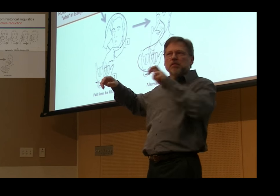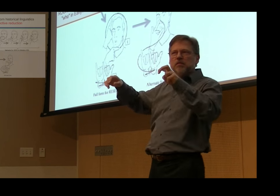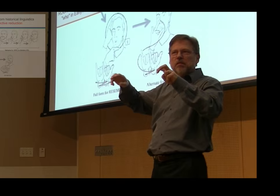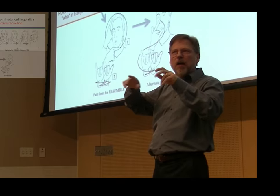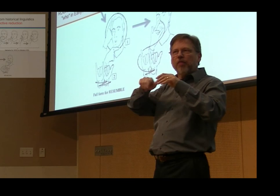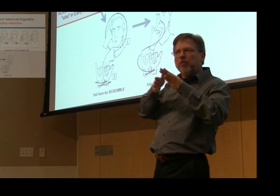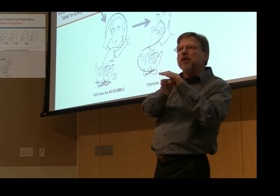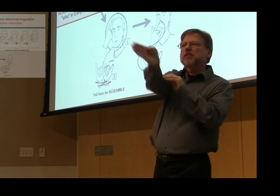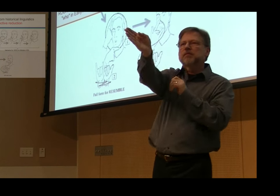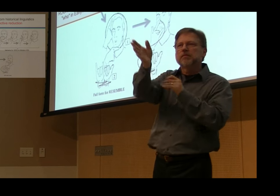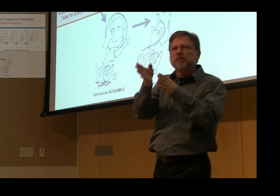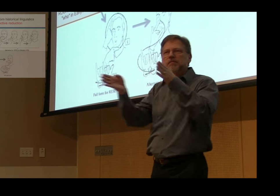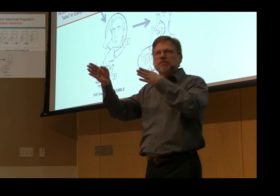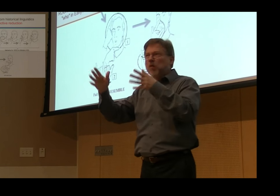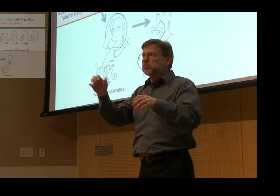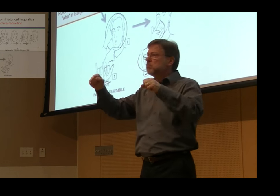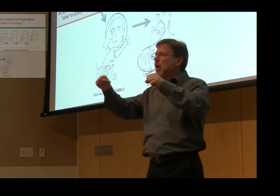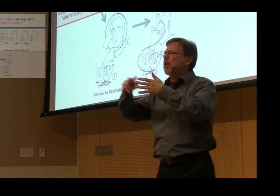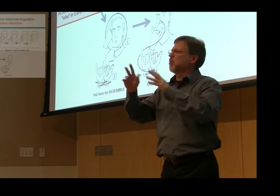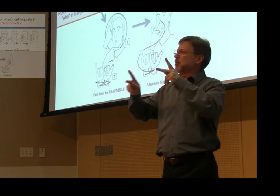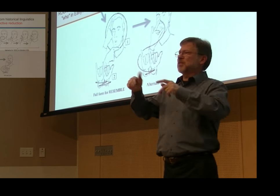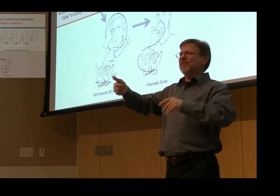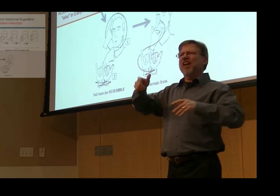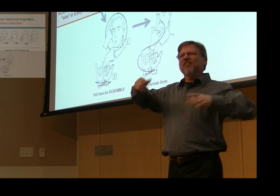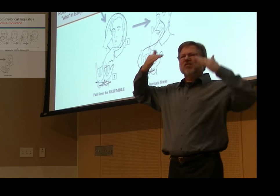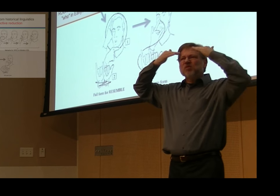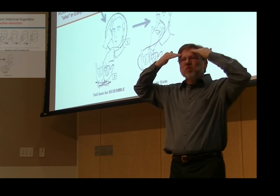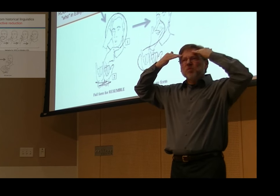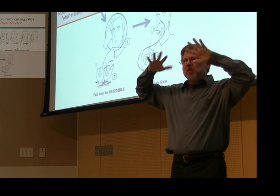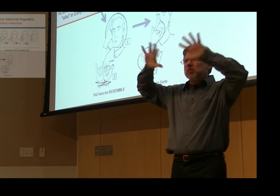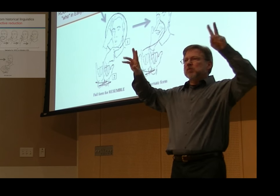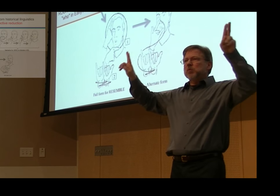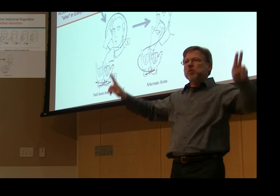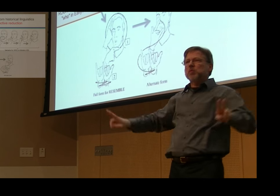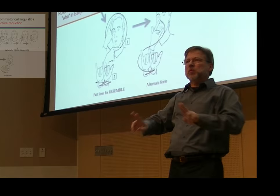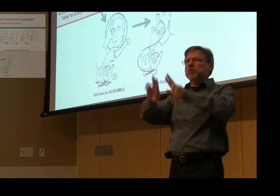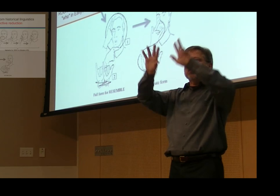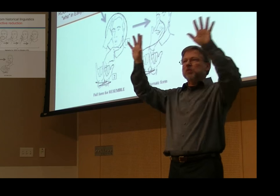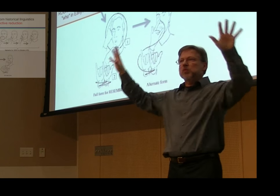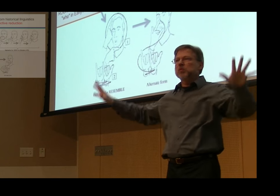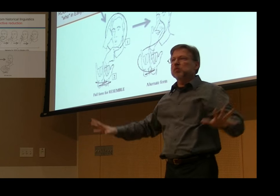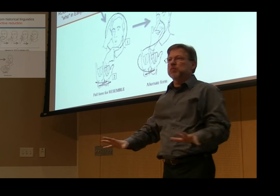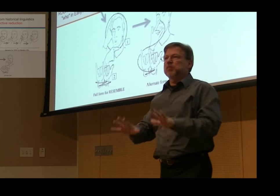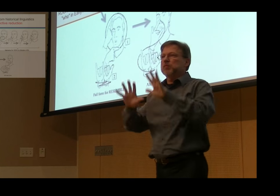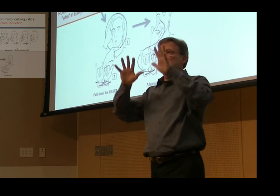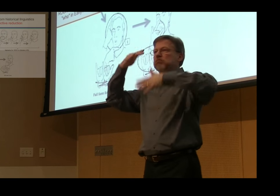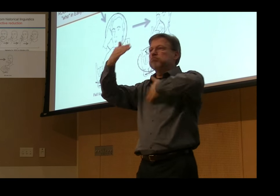historical evidence, this helps to explain linguistically the way